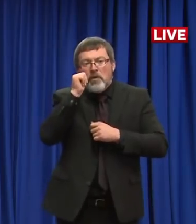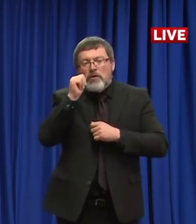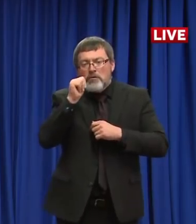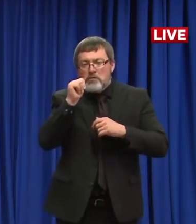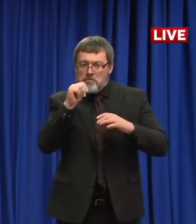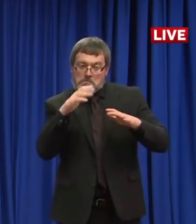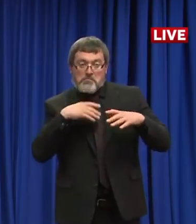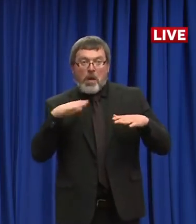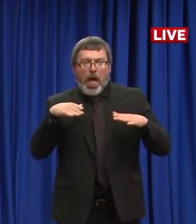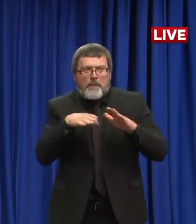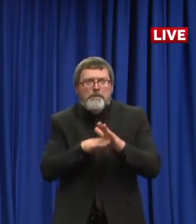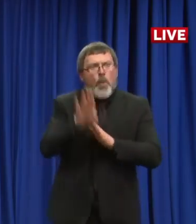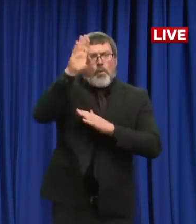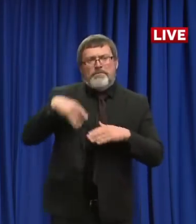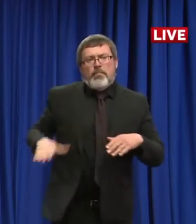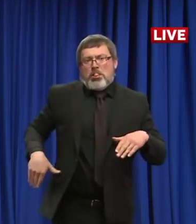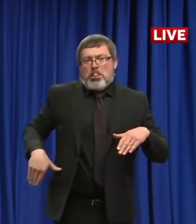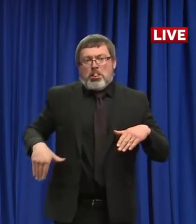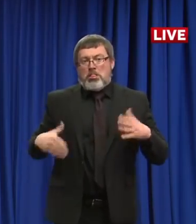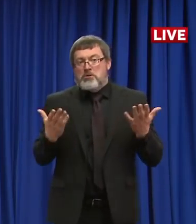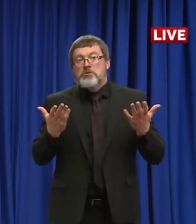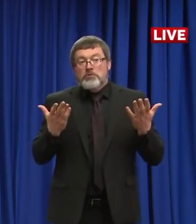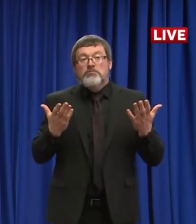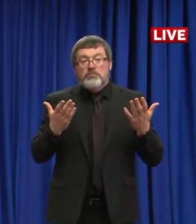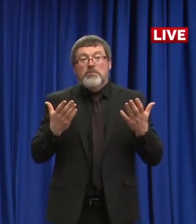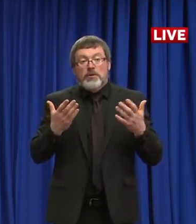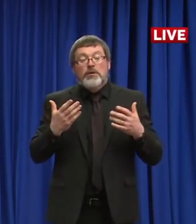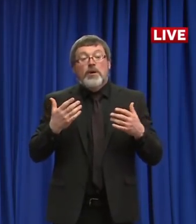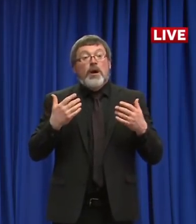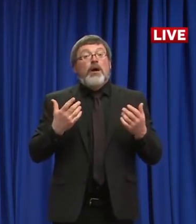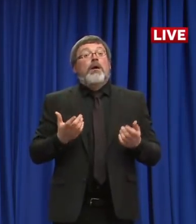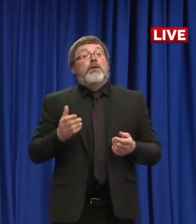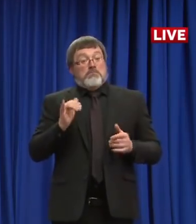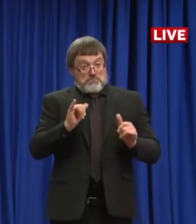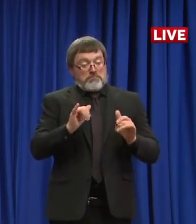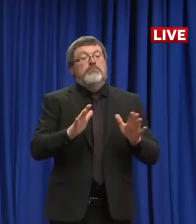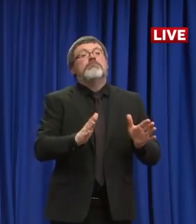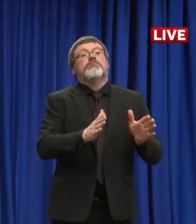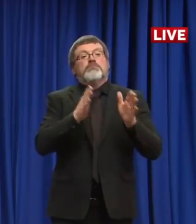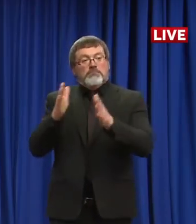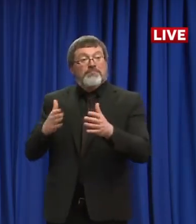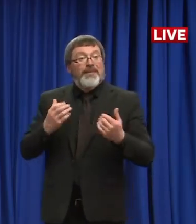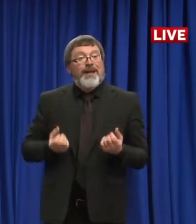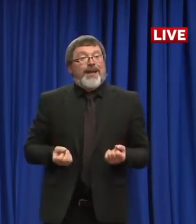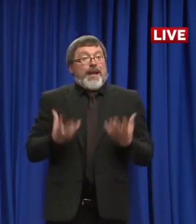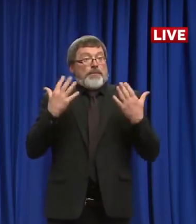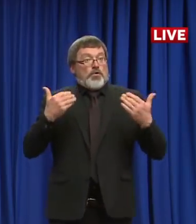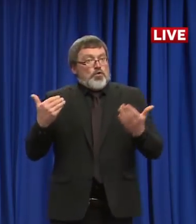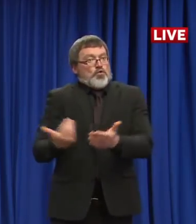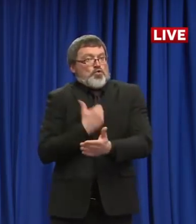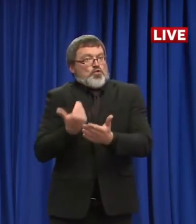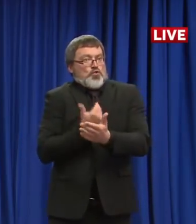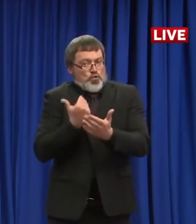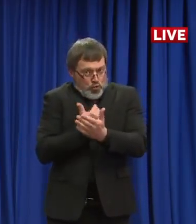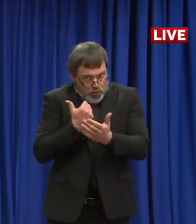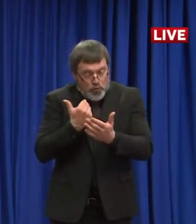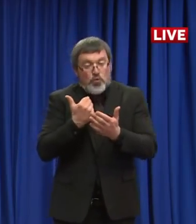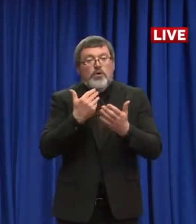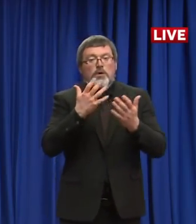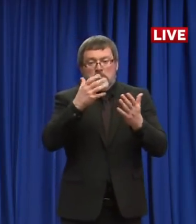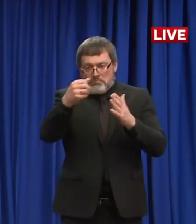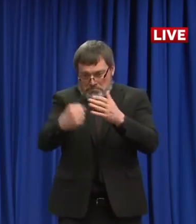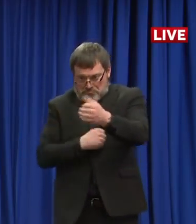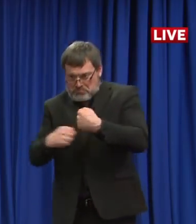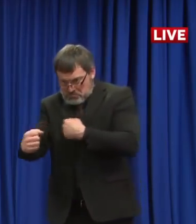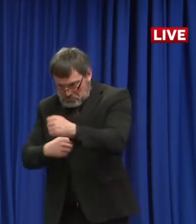new patients being admitted with COVID-19 has equilibrated or has been about equal with the number of new patients that are